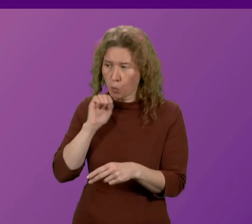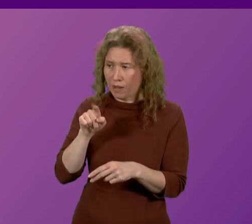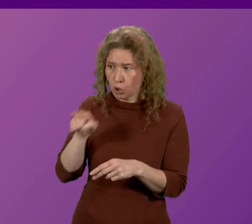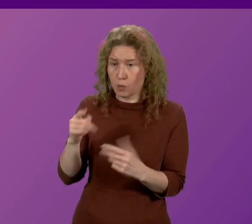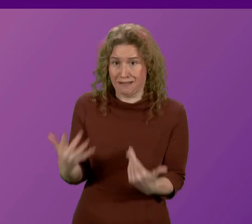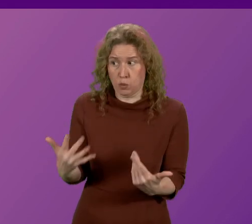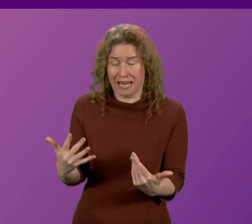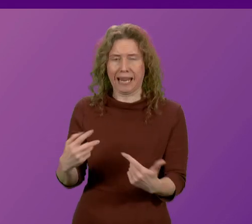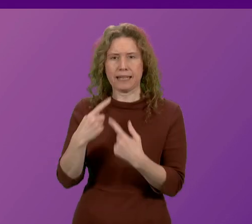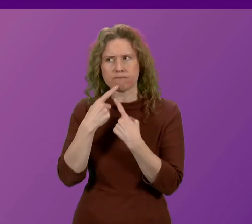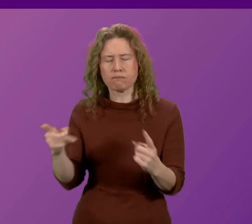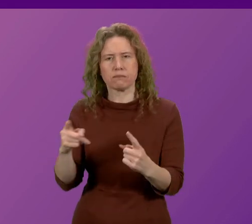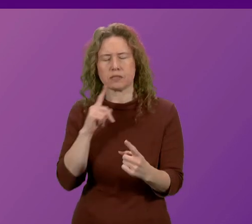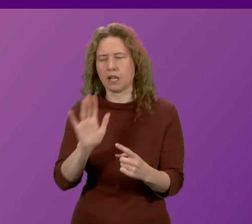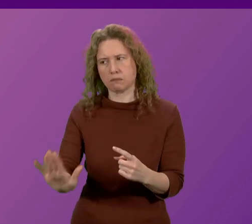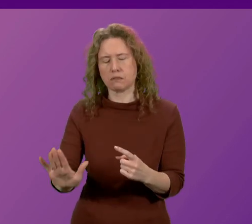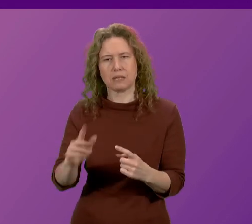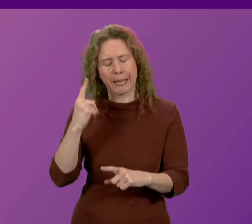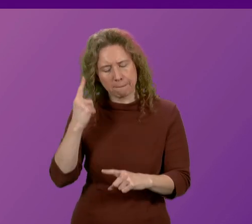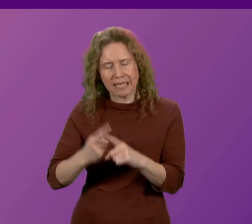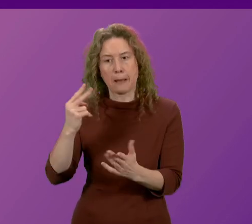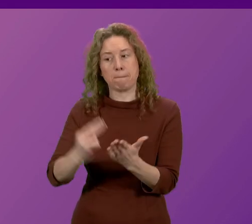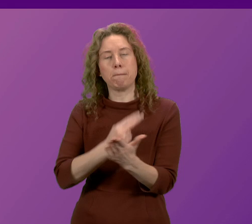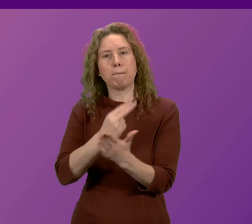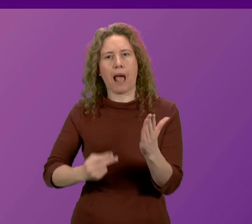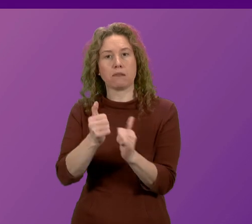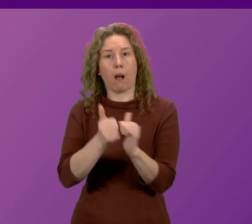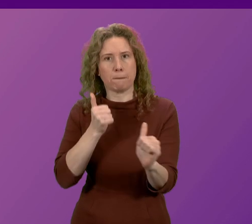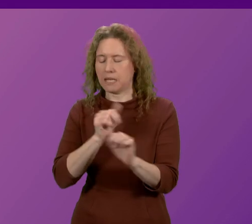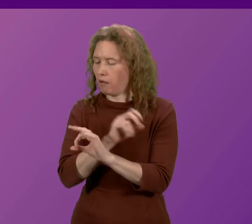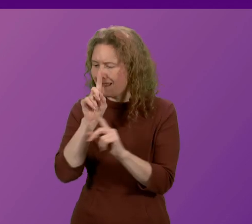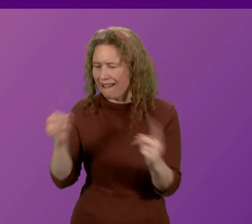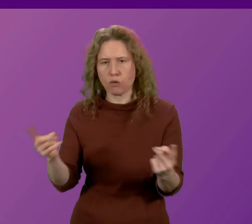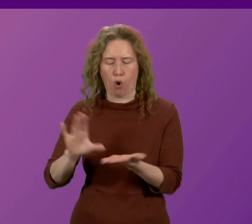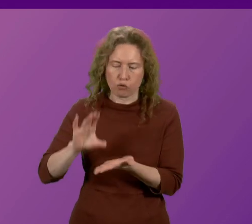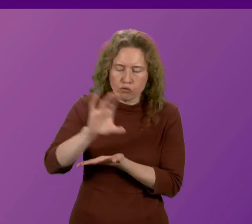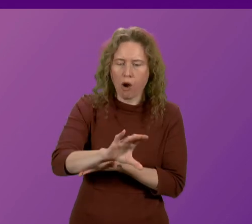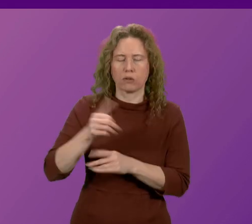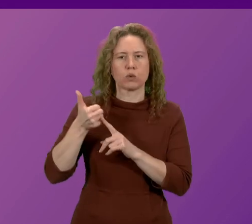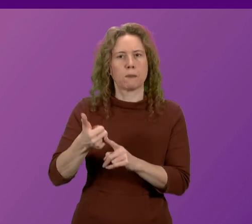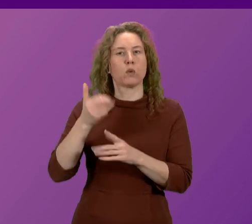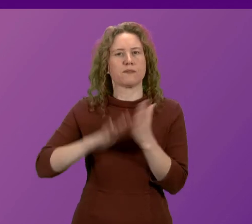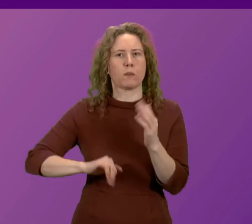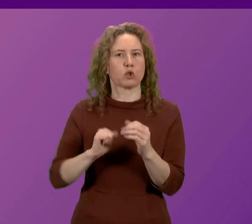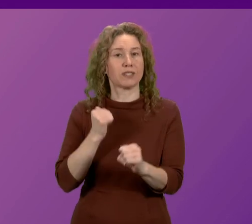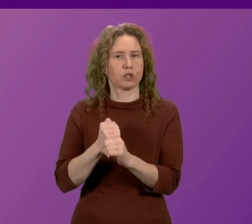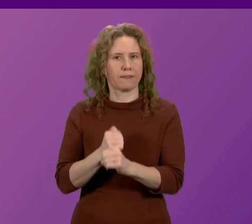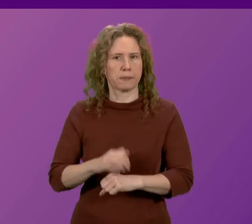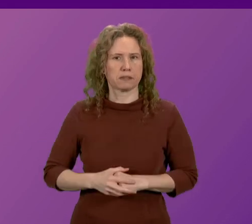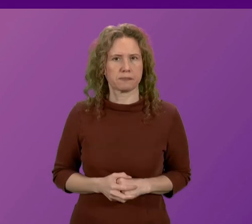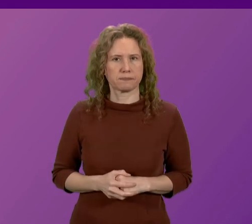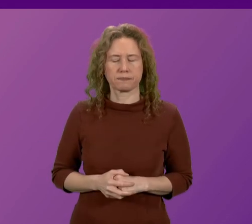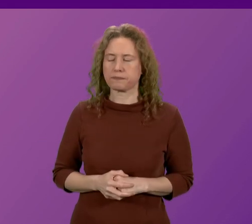today by immediately banning these companies from receiving grants and supports from the Scottish Government?